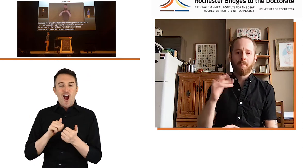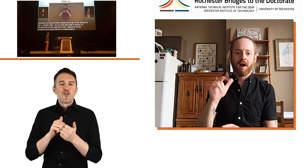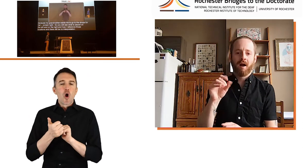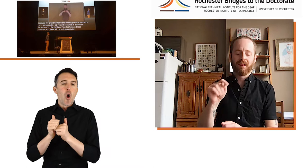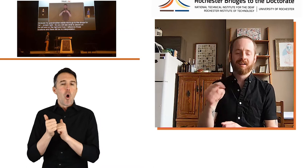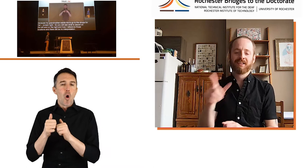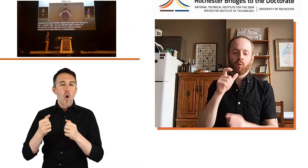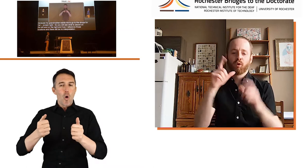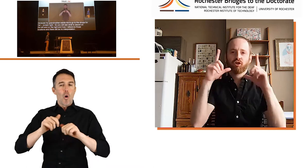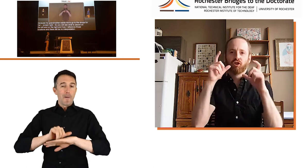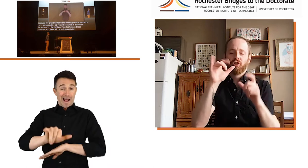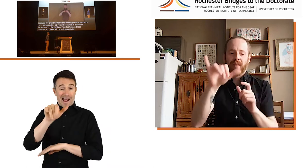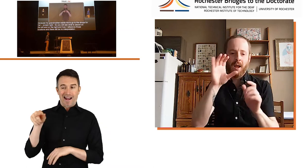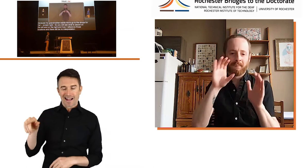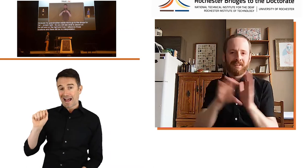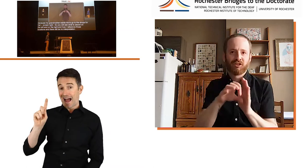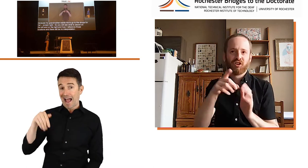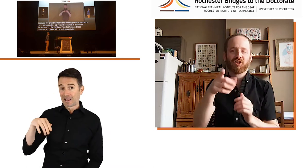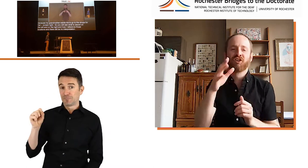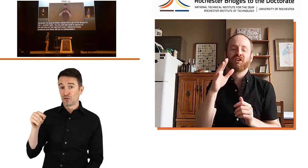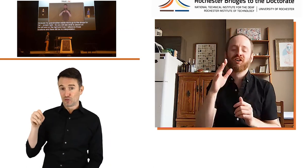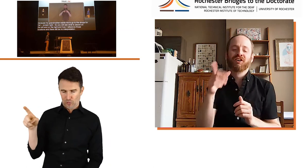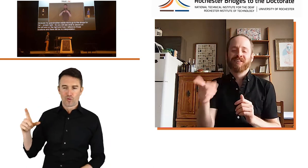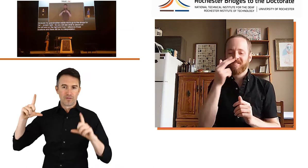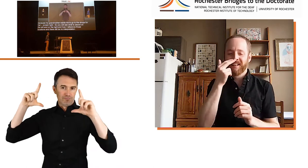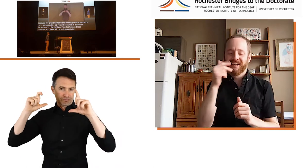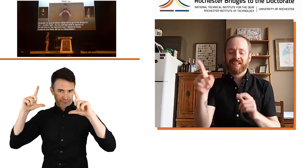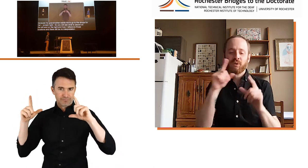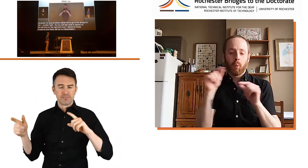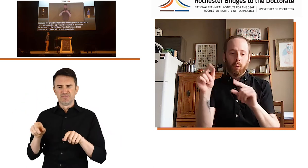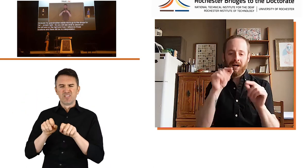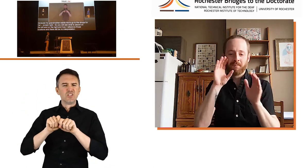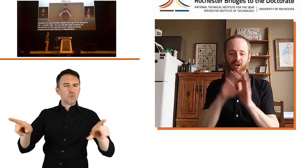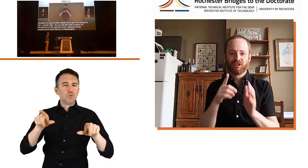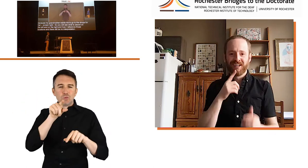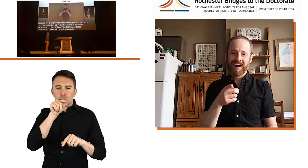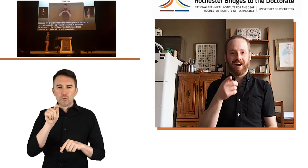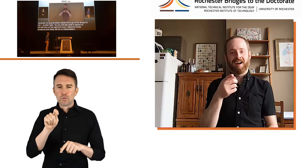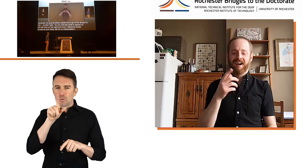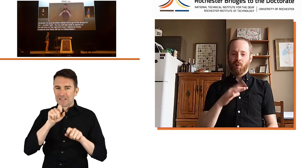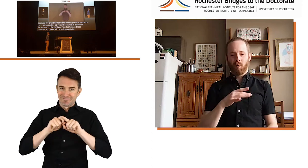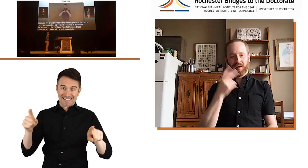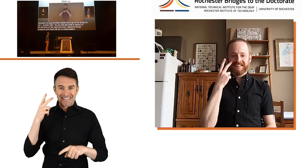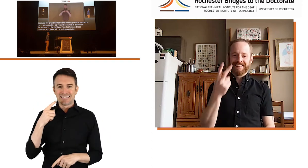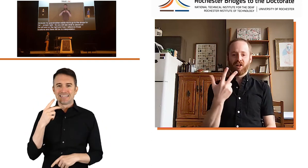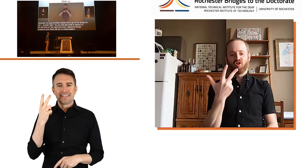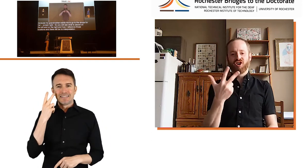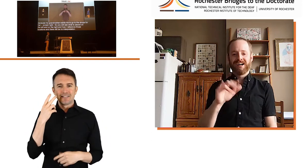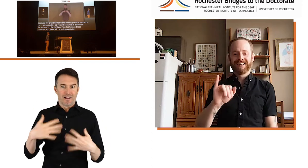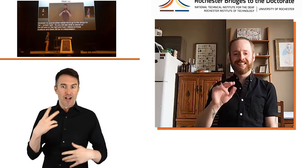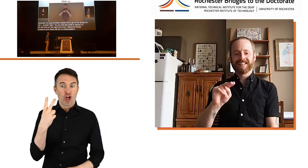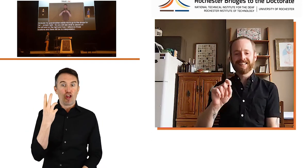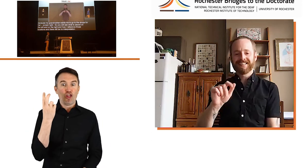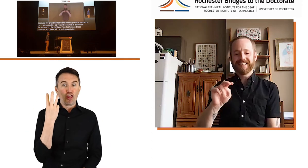And Adam, my co-pilot, is the one who took this picture. And funny enough, he tweeted this picture and he said, oh,